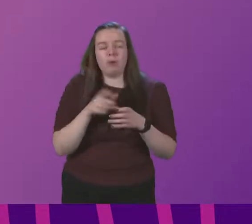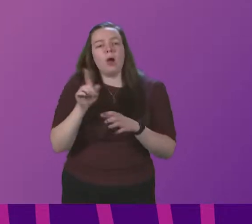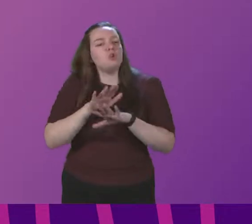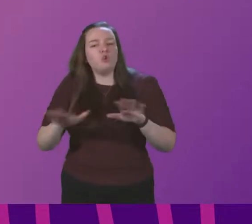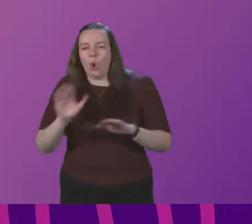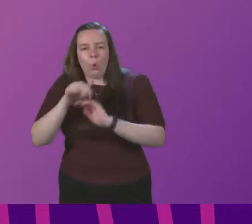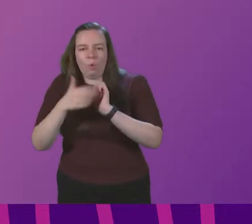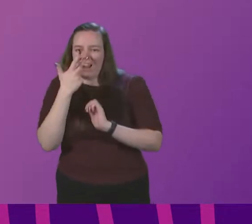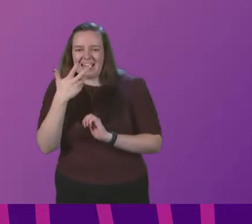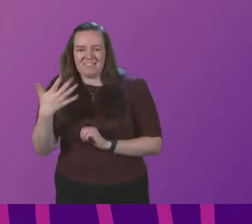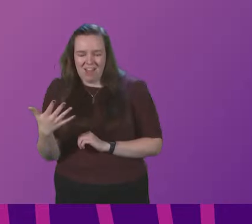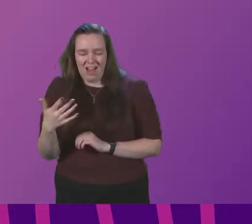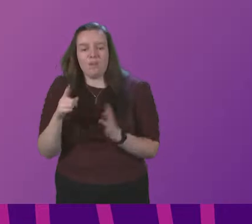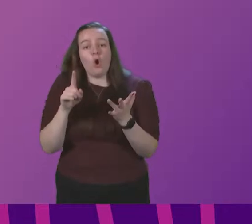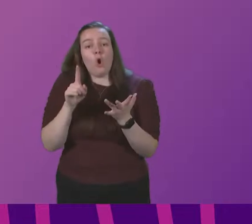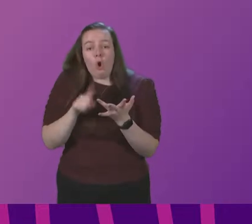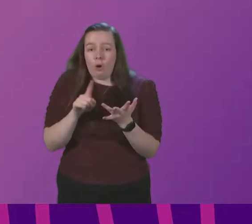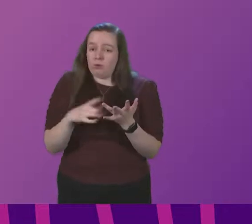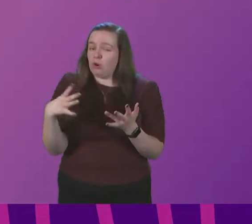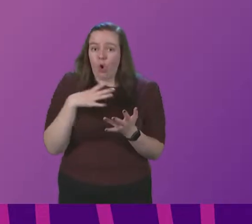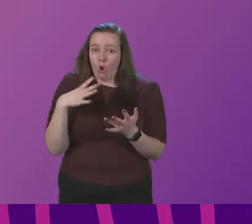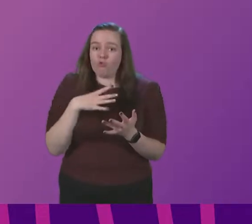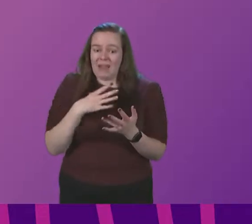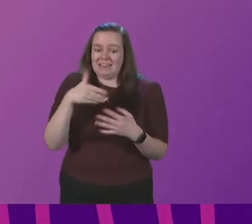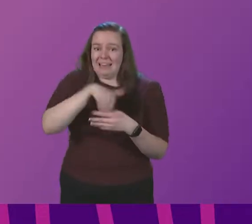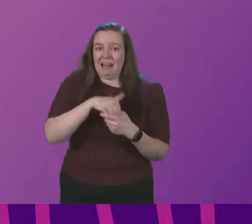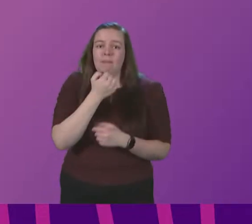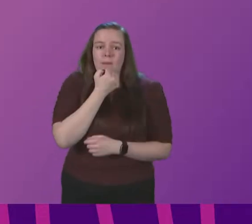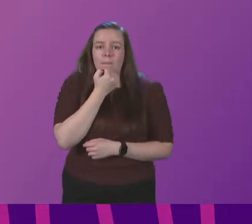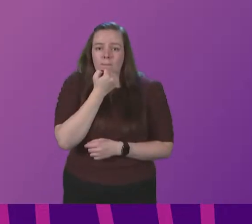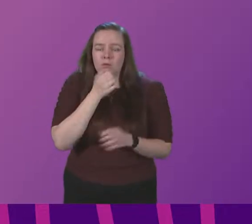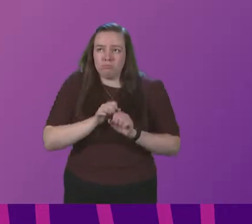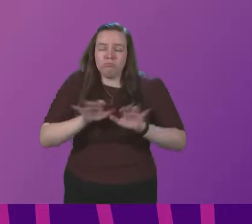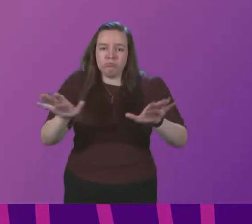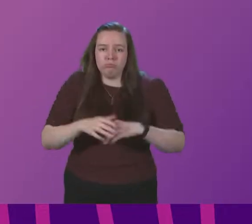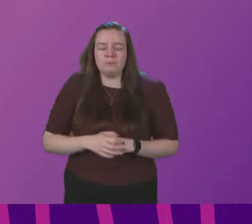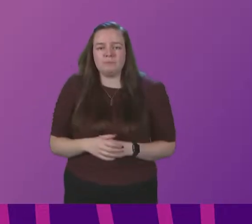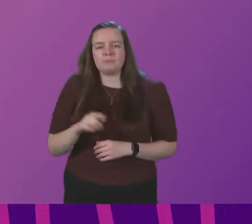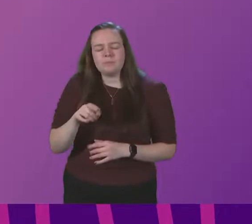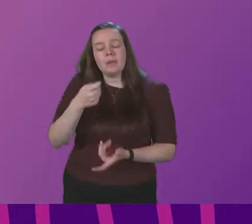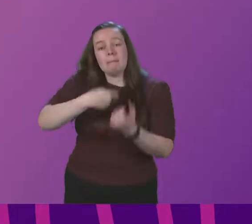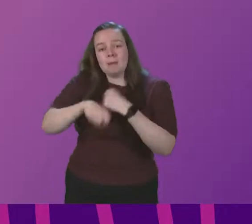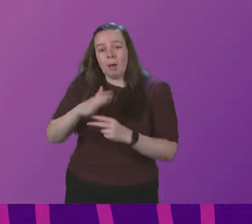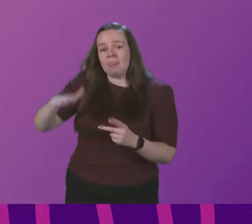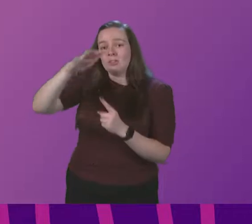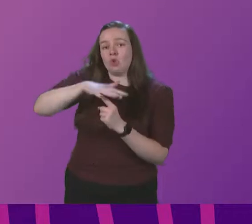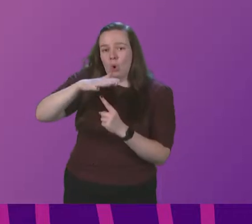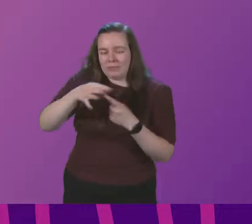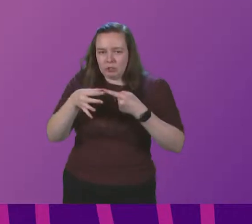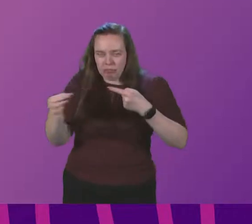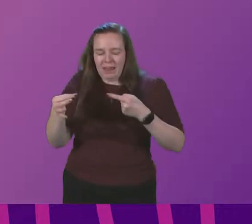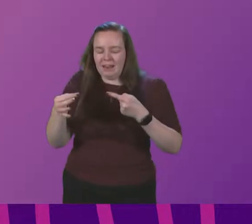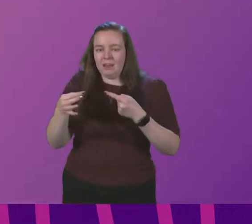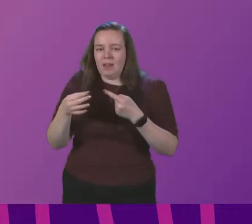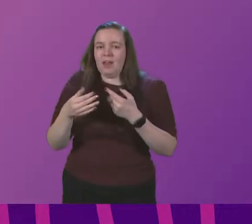85s, and Omicron is already contributing to that increase. But as it becomes the dominant strain, it is